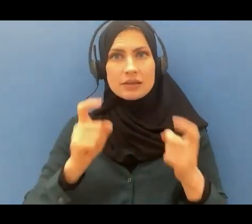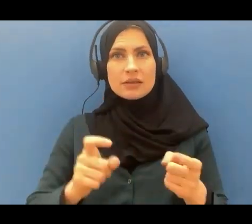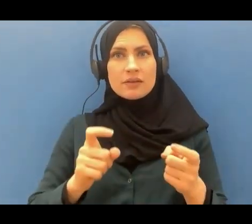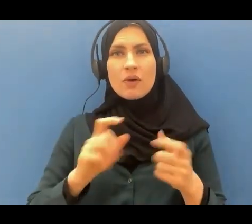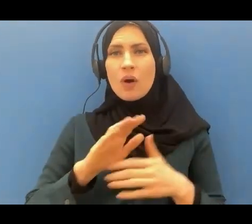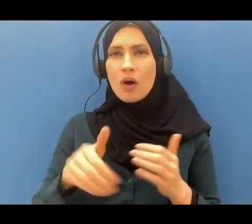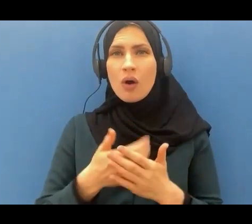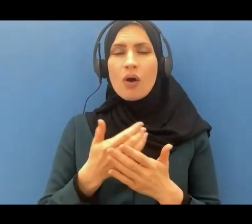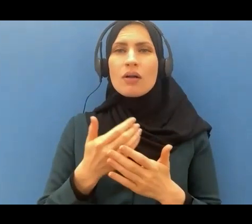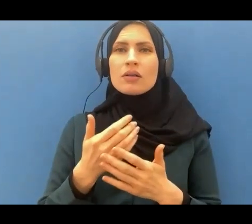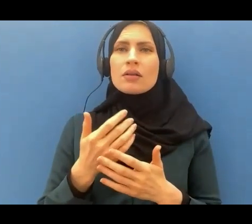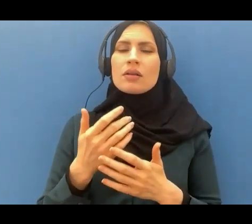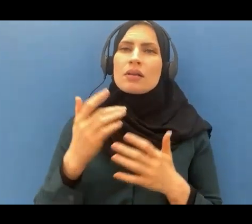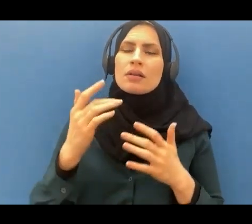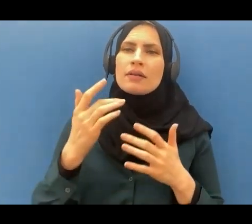upon the whole world